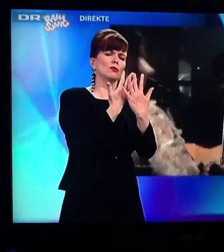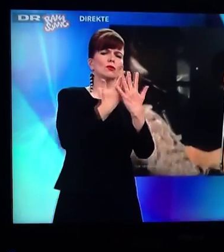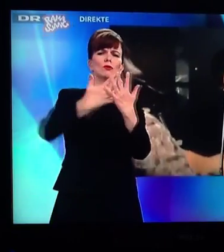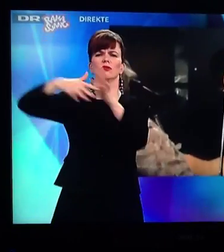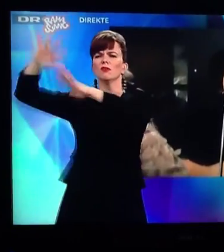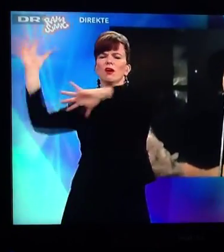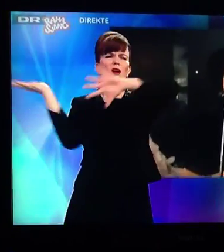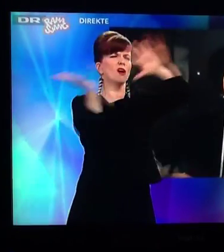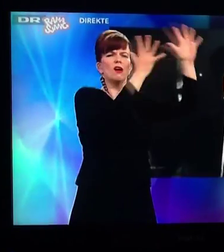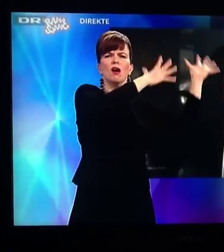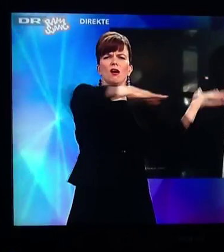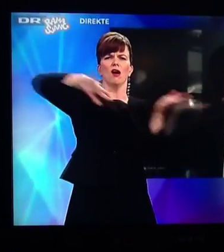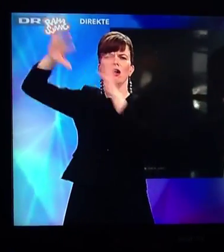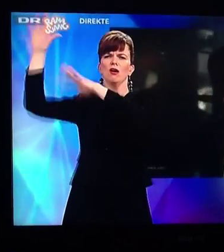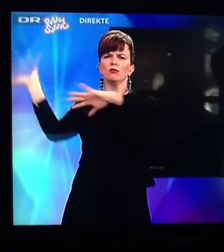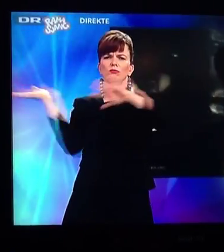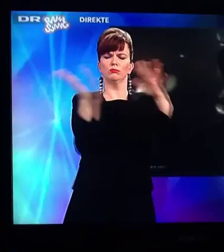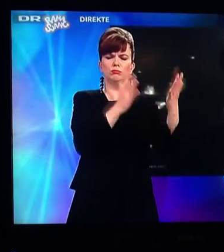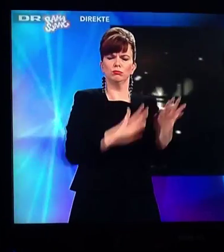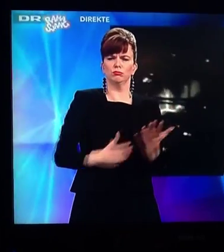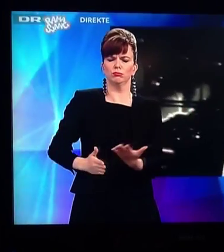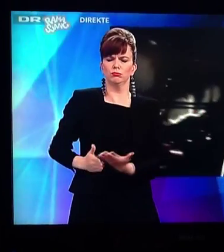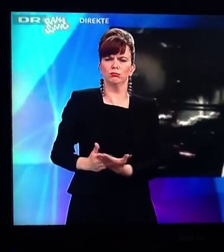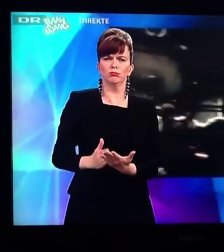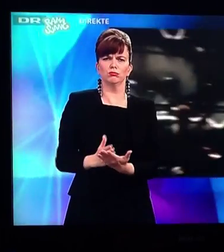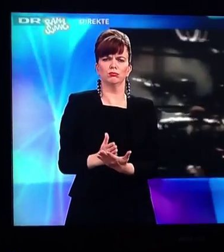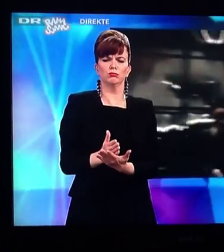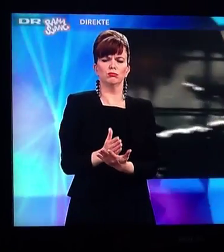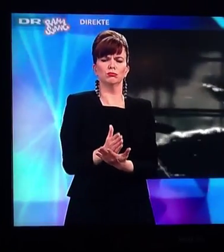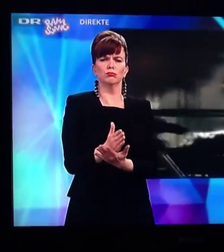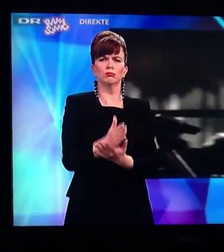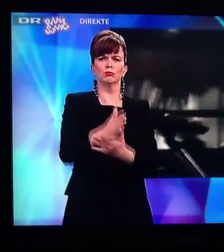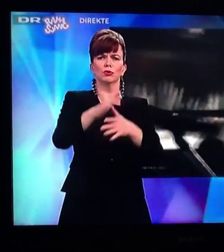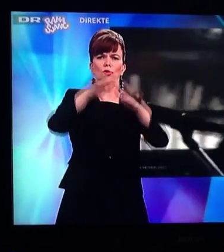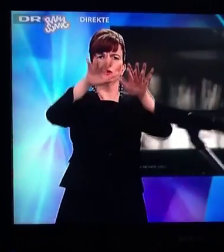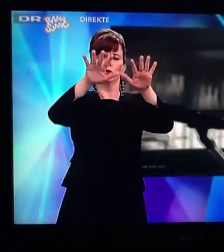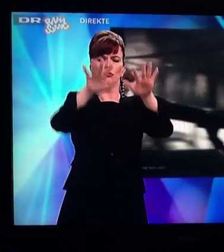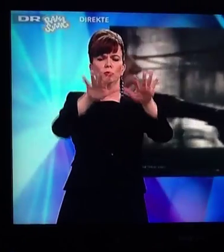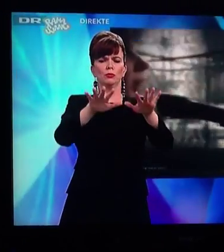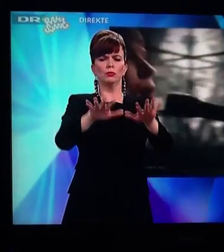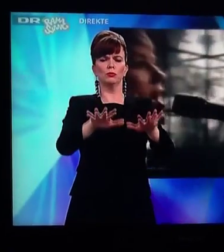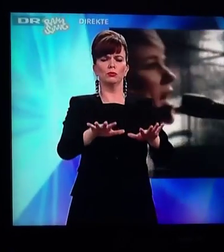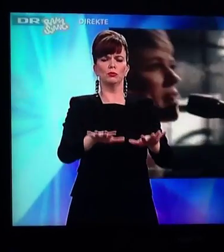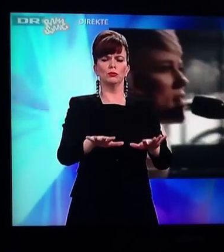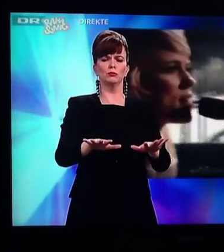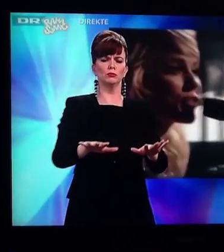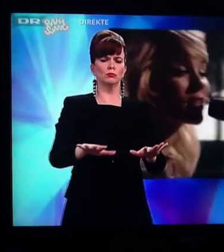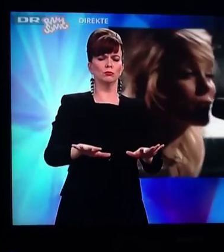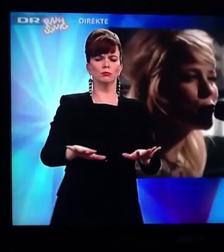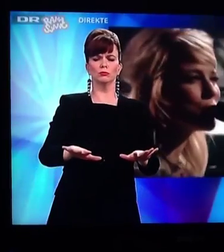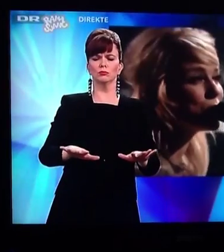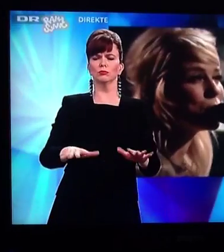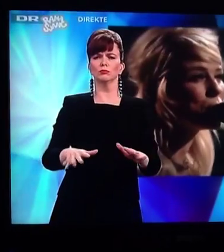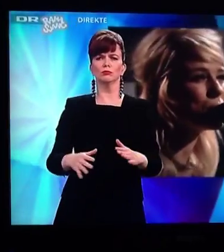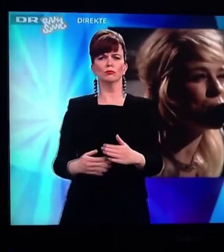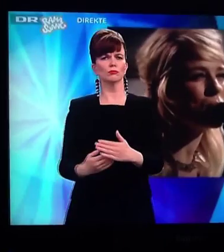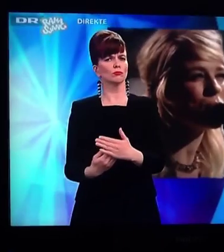after all that we've been through, there ain't nothing new.